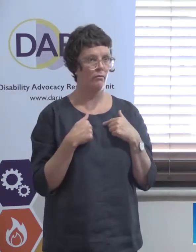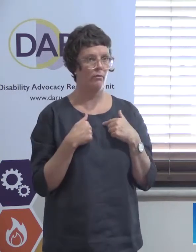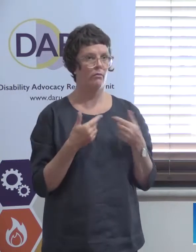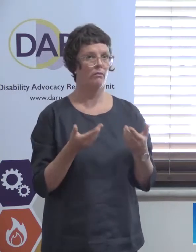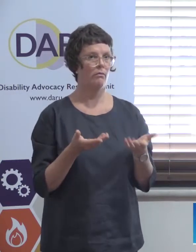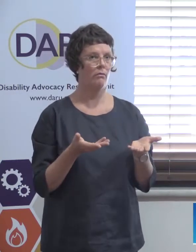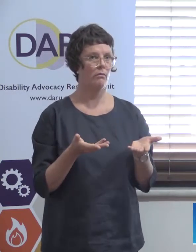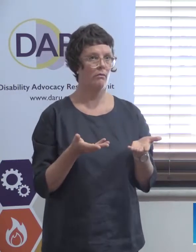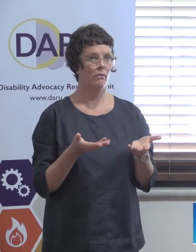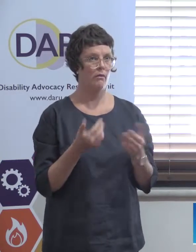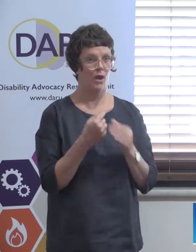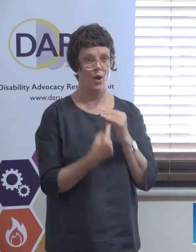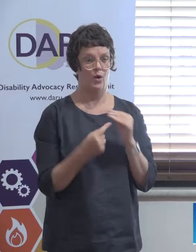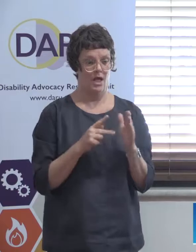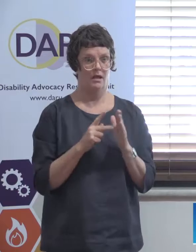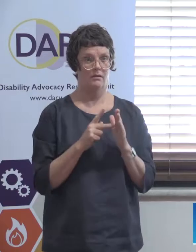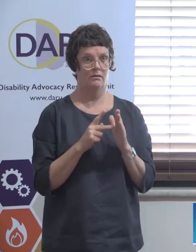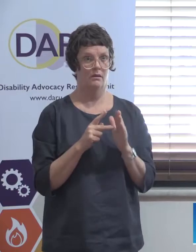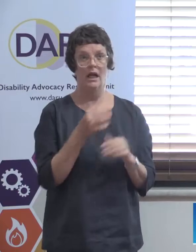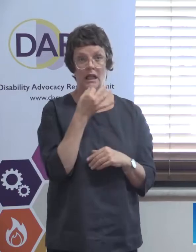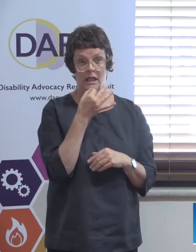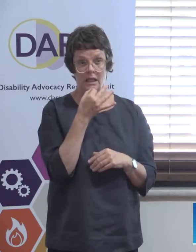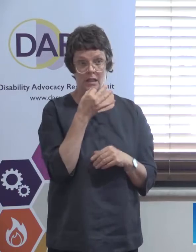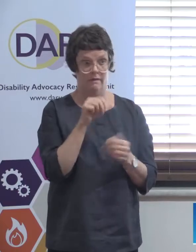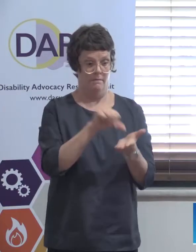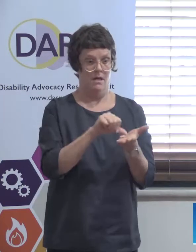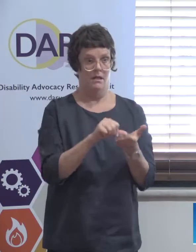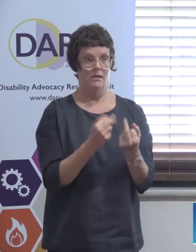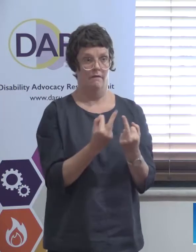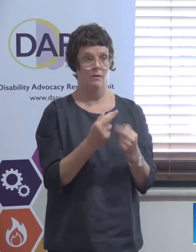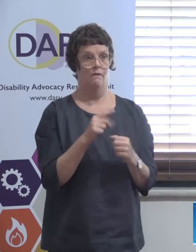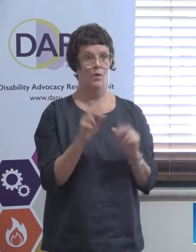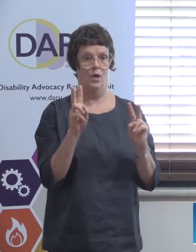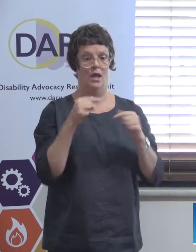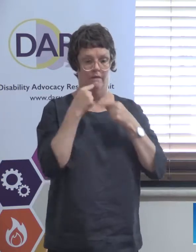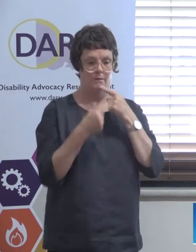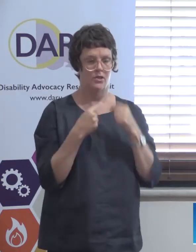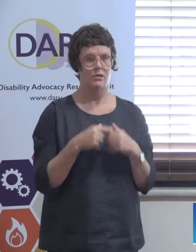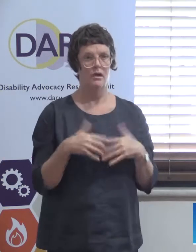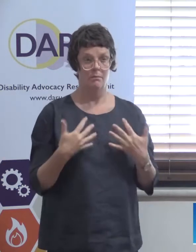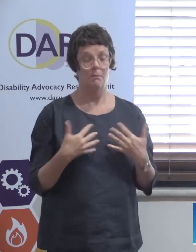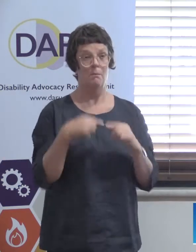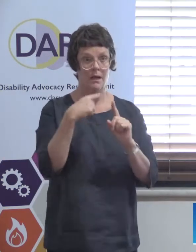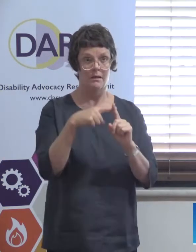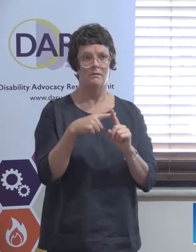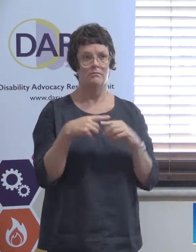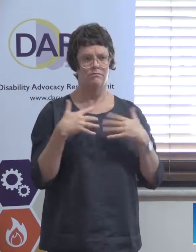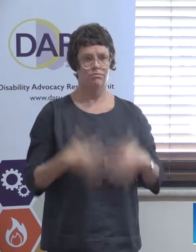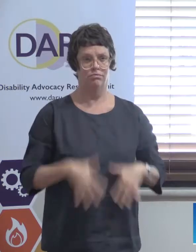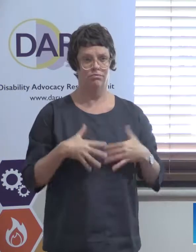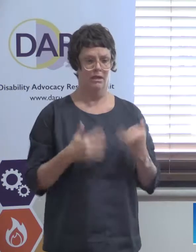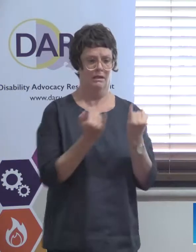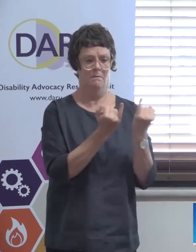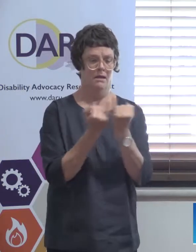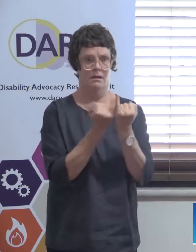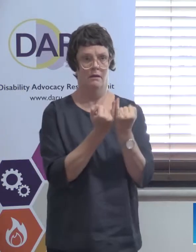anyway, is available for information because it does a range of other things. And it's extremely competitive. If you look at the... If you look at the lists